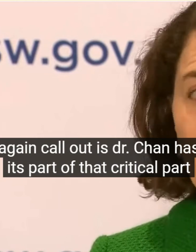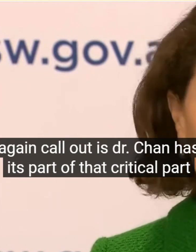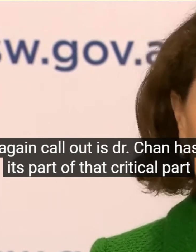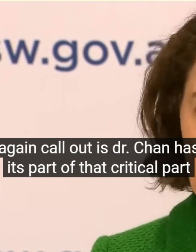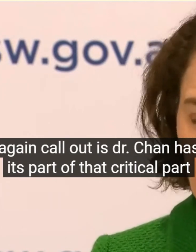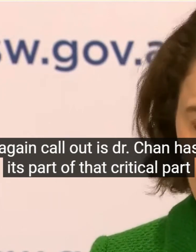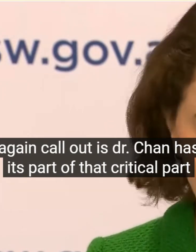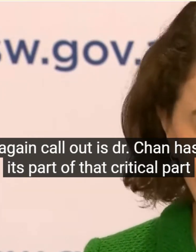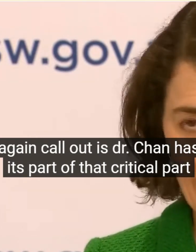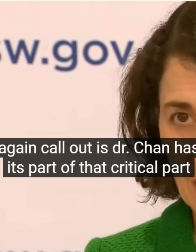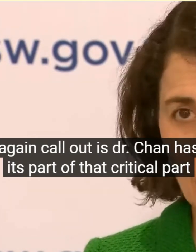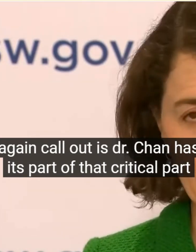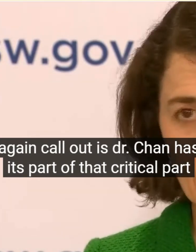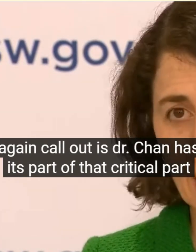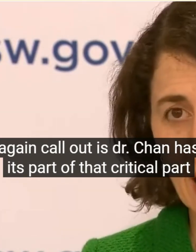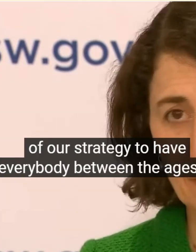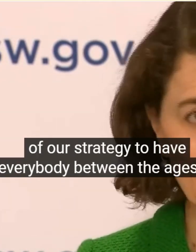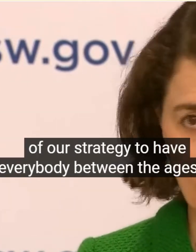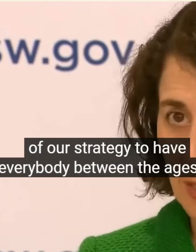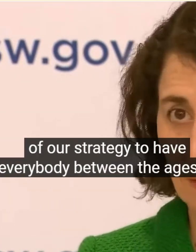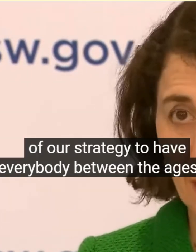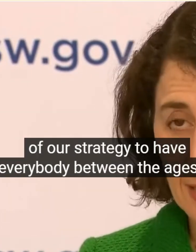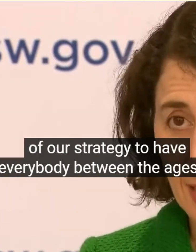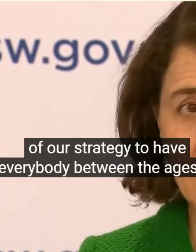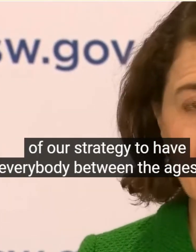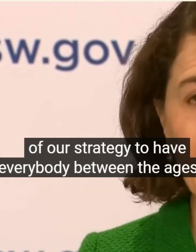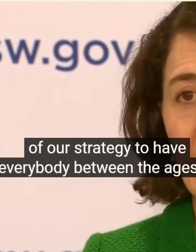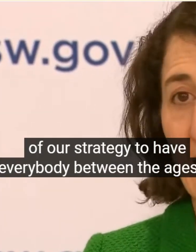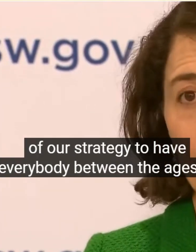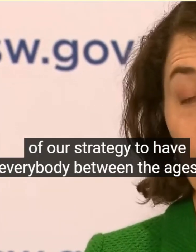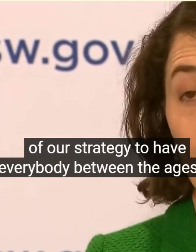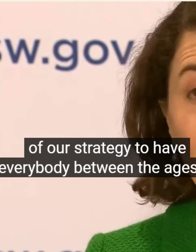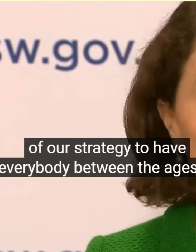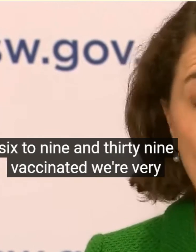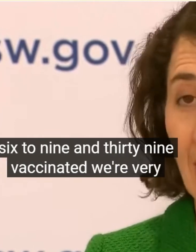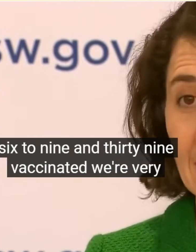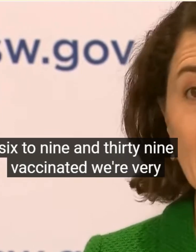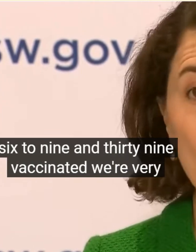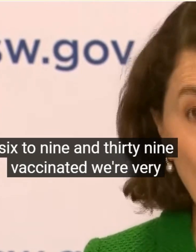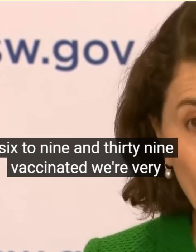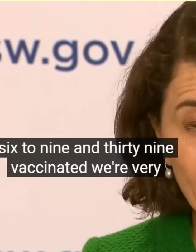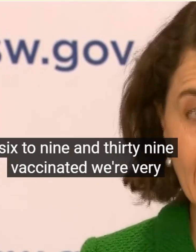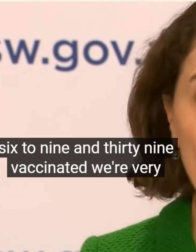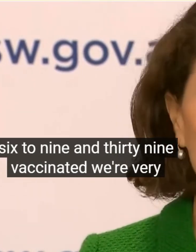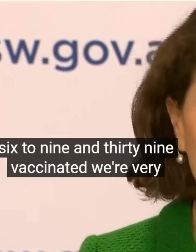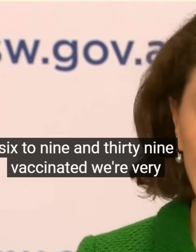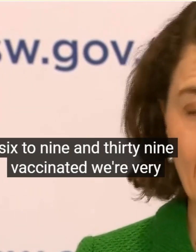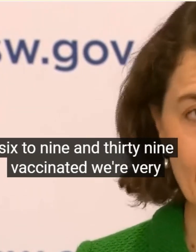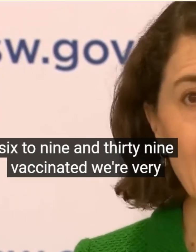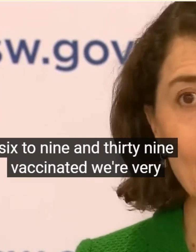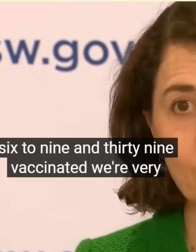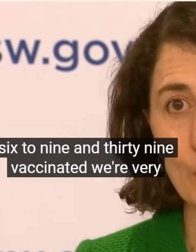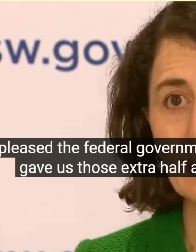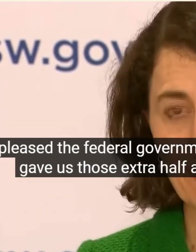Pleased The Federal Government Gave Us Those Extra Half A Million Doses Of Pfizer We Were Pleading For More Vaccines We Got Them And Now We Pleading For People To Come